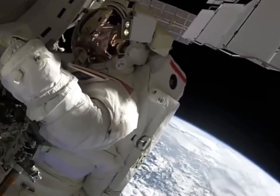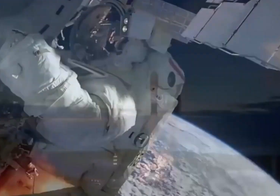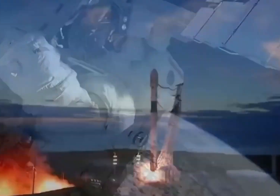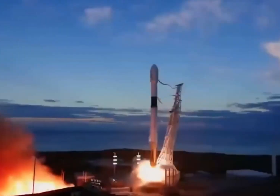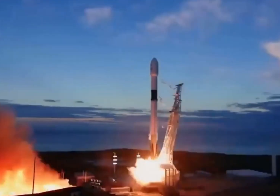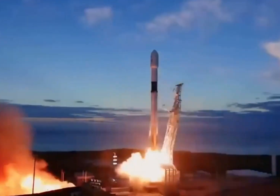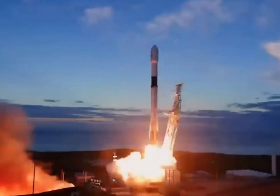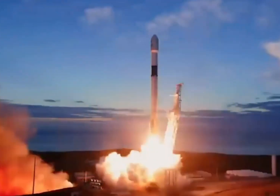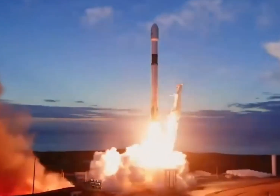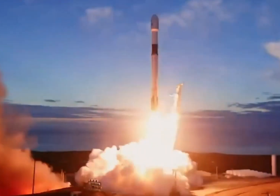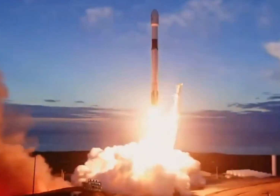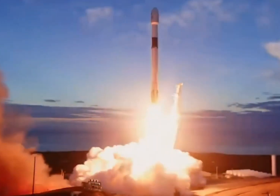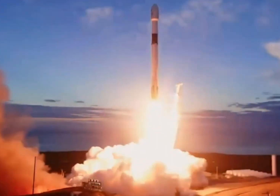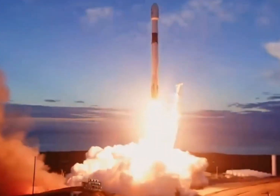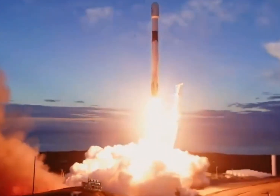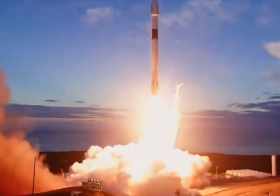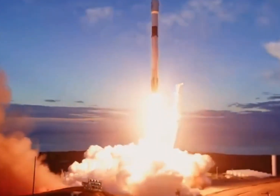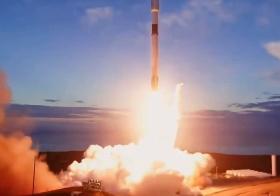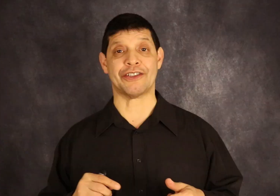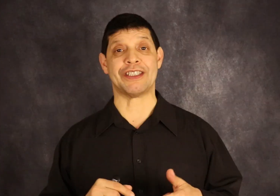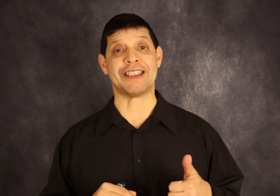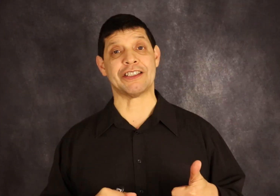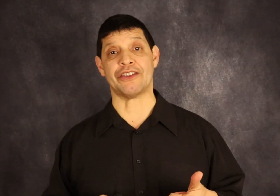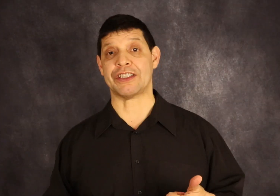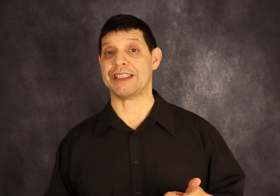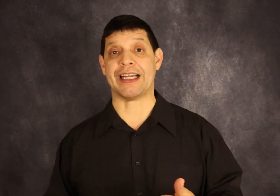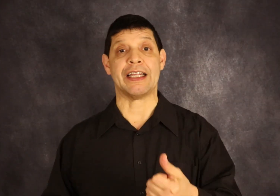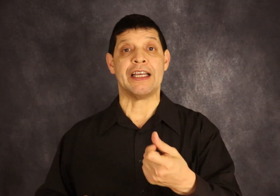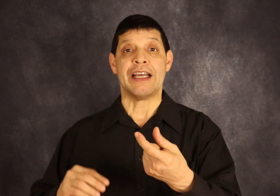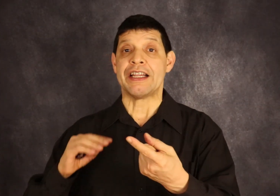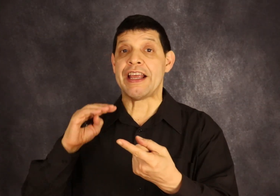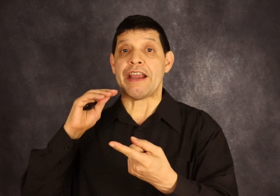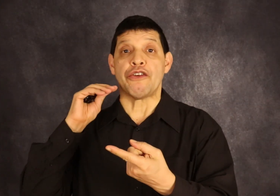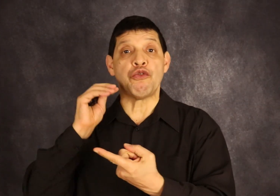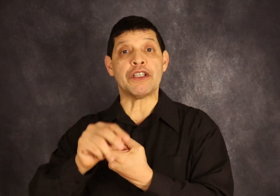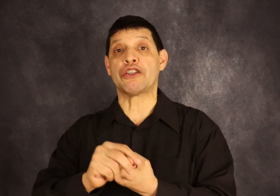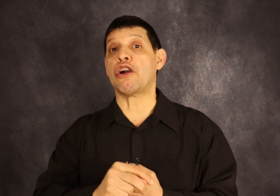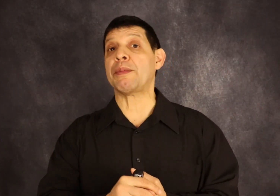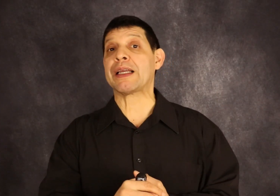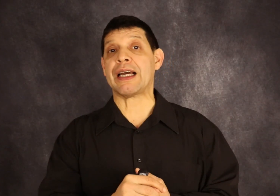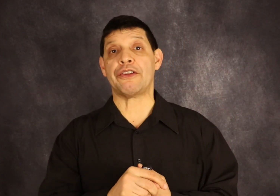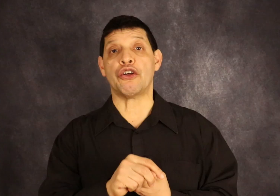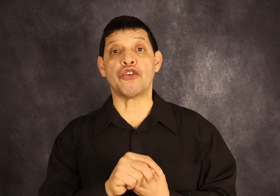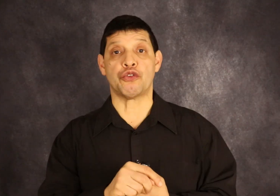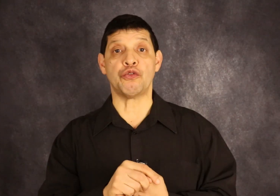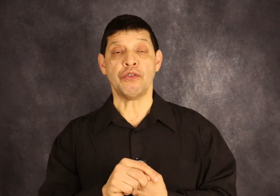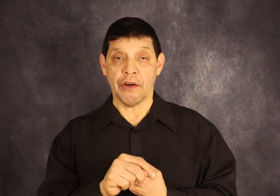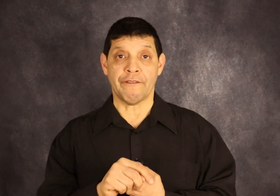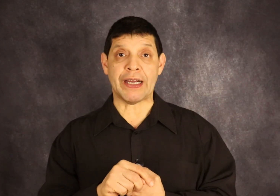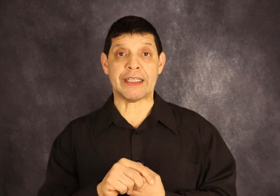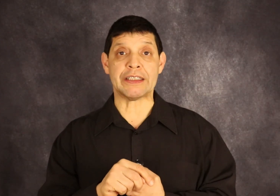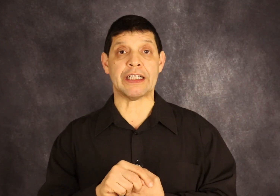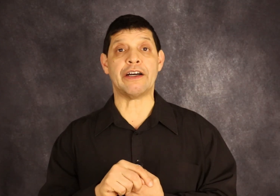of free enterprise. So this is something that the U.S. government cannot do by themselves.